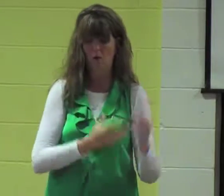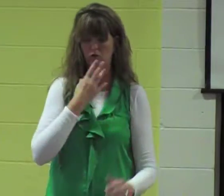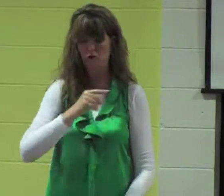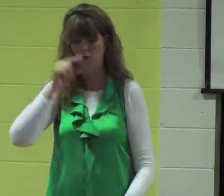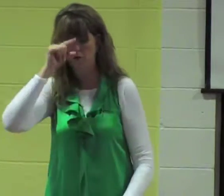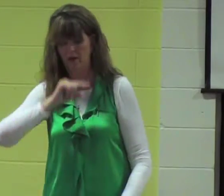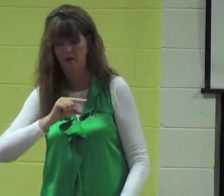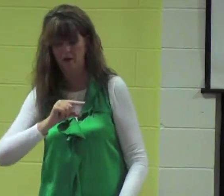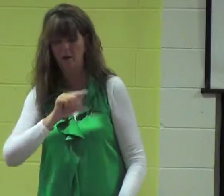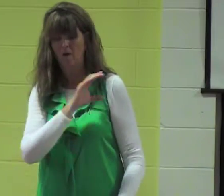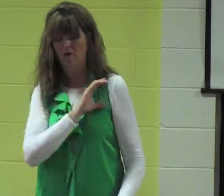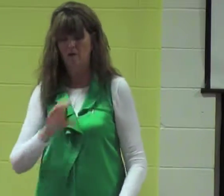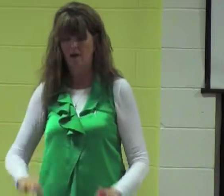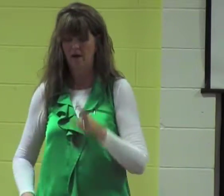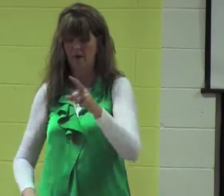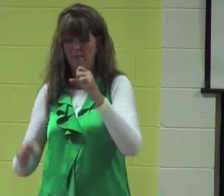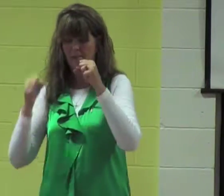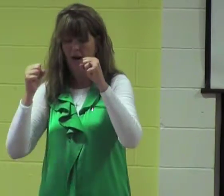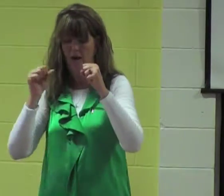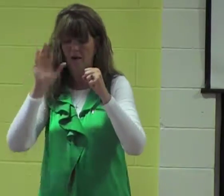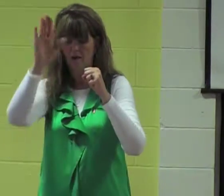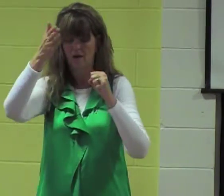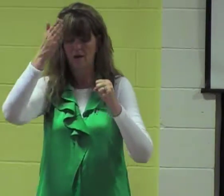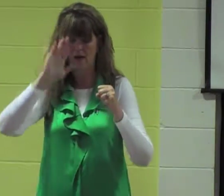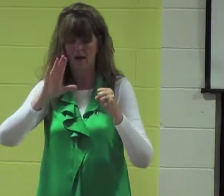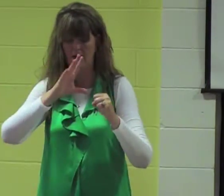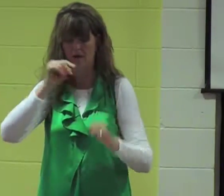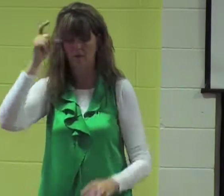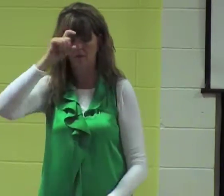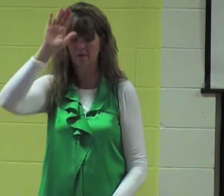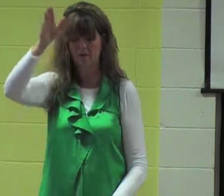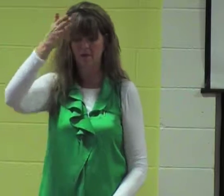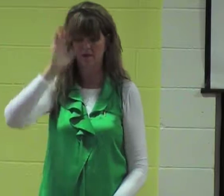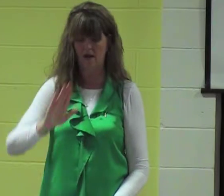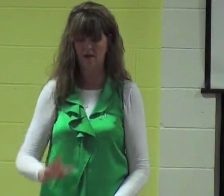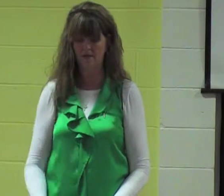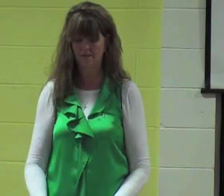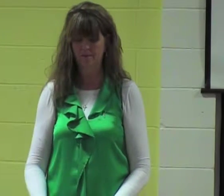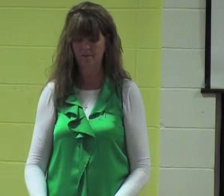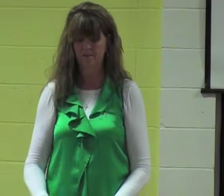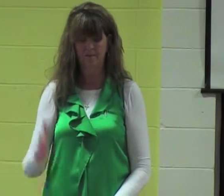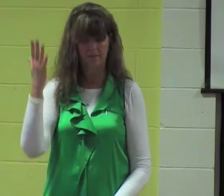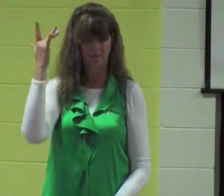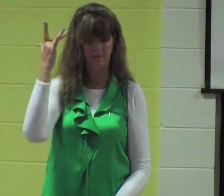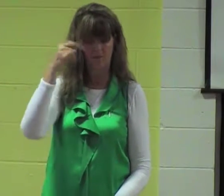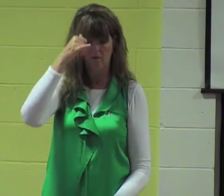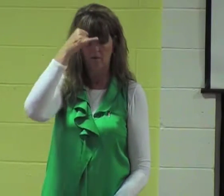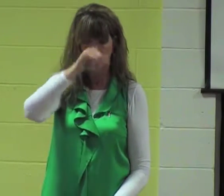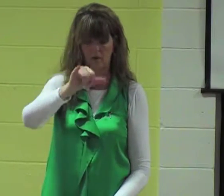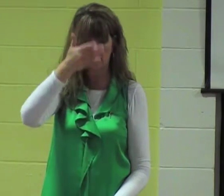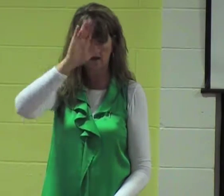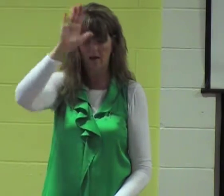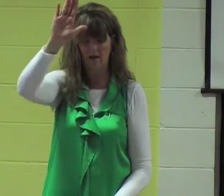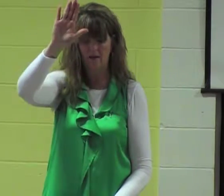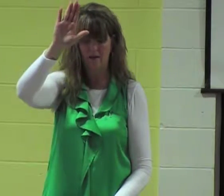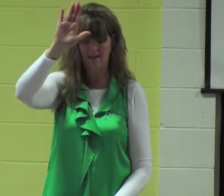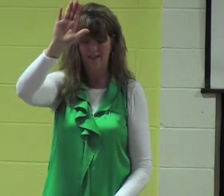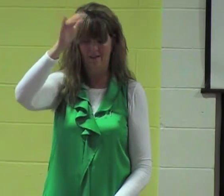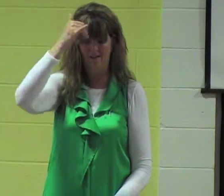who God is called, both Jews and Greeks, Christ the power of God and the wisdom